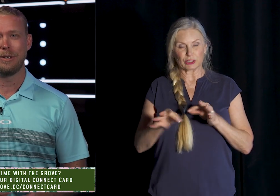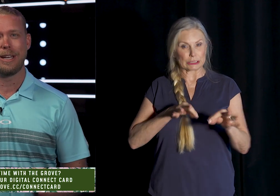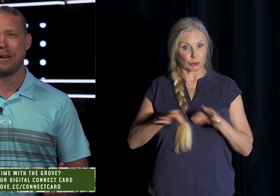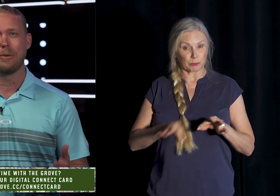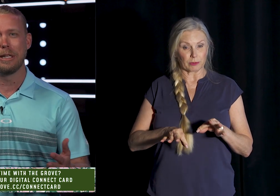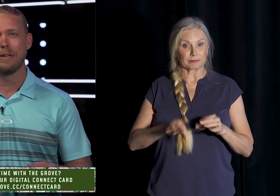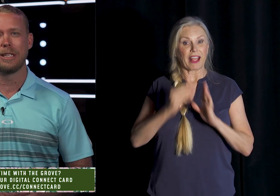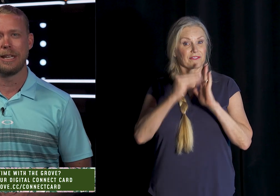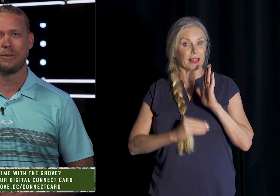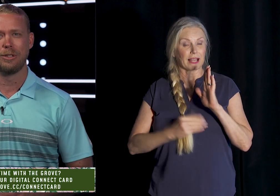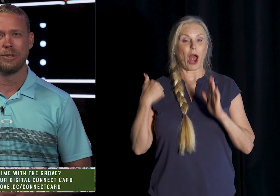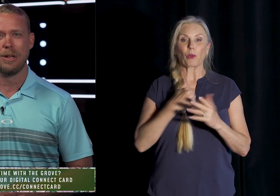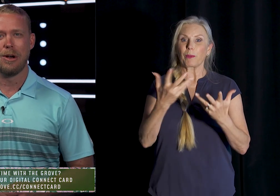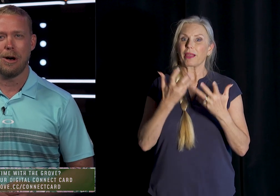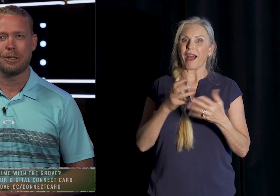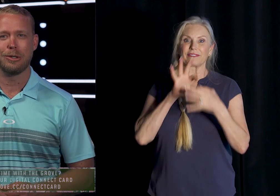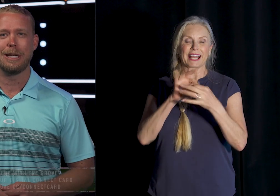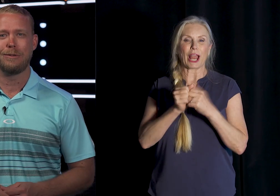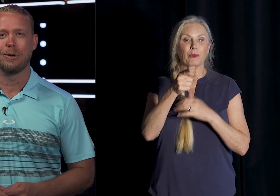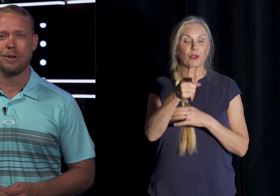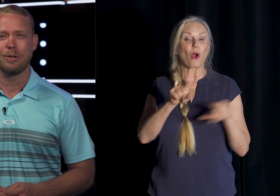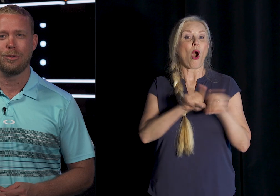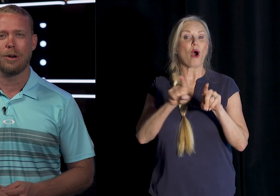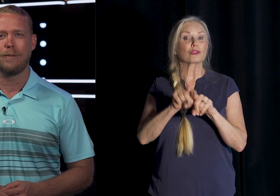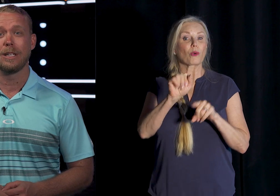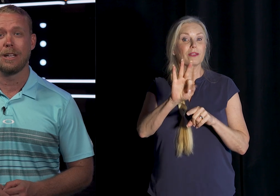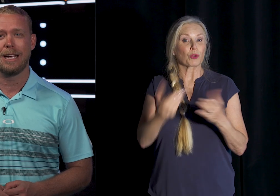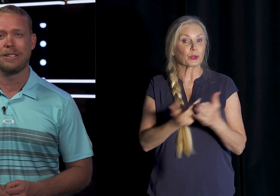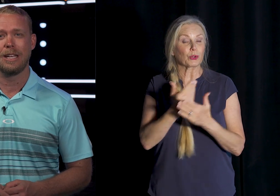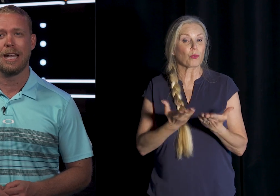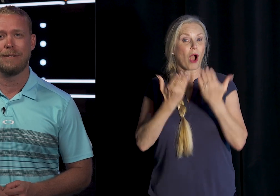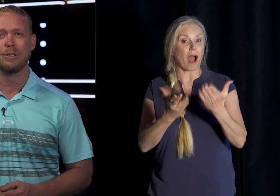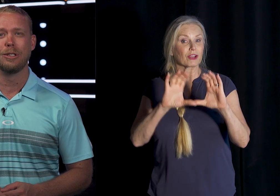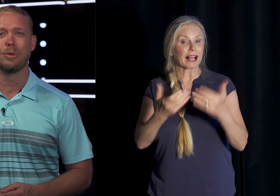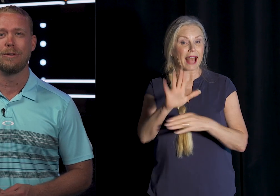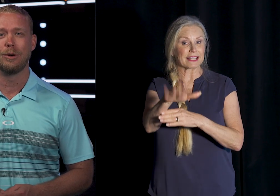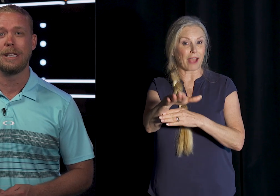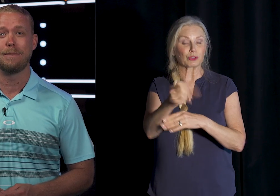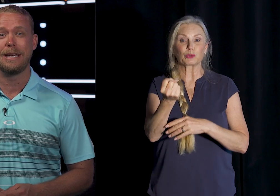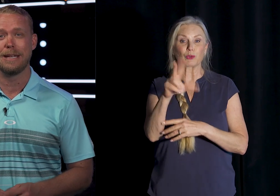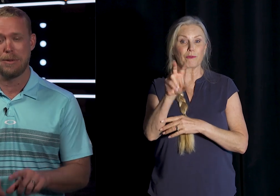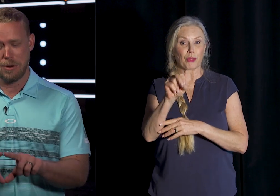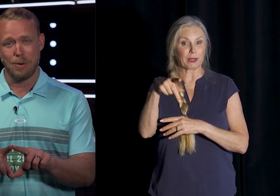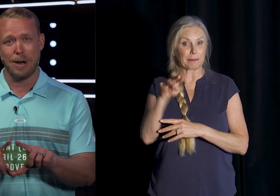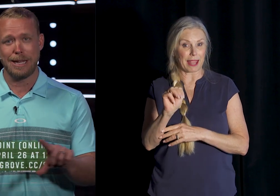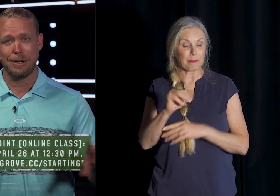Fill that out and we'd love to connect with you. Also, if you're new, we're offering a class Sunday afternoon at 1230 p.m. Right here,